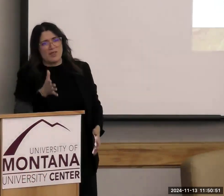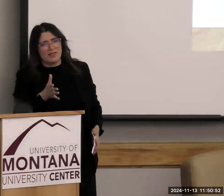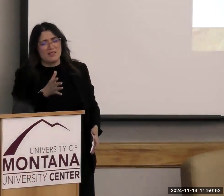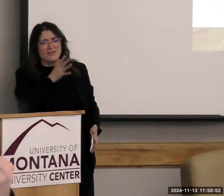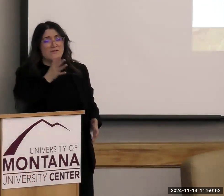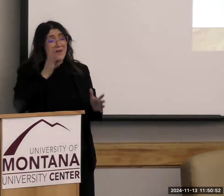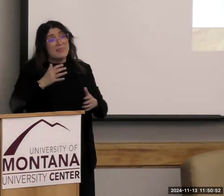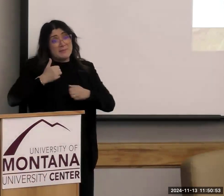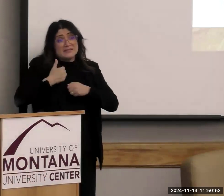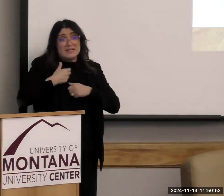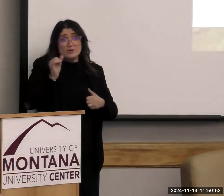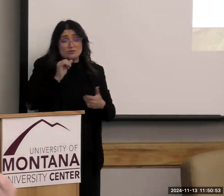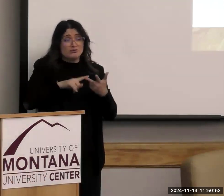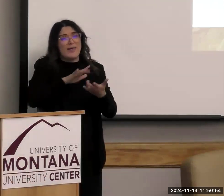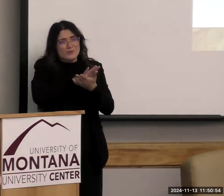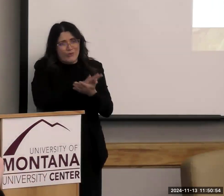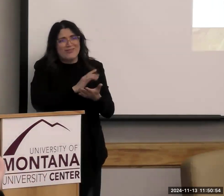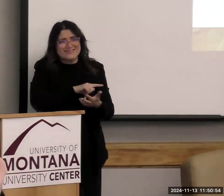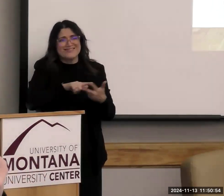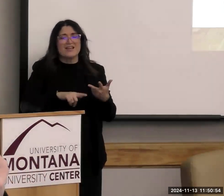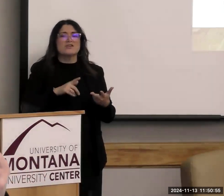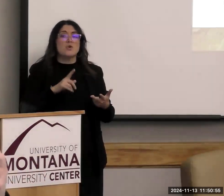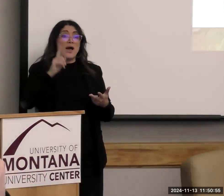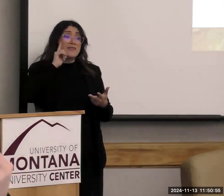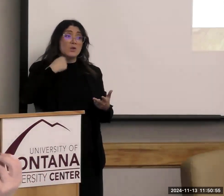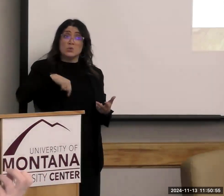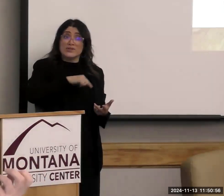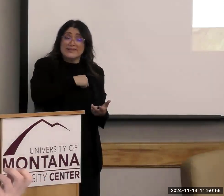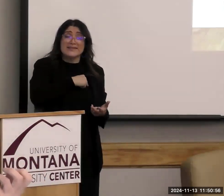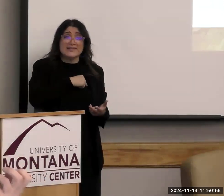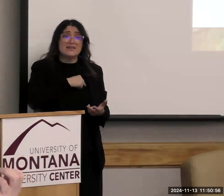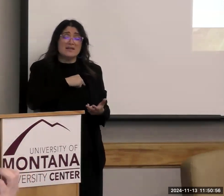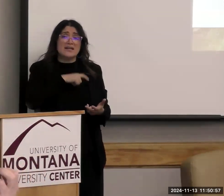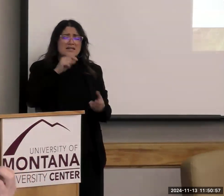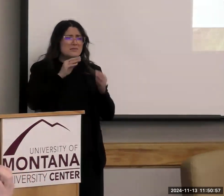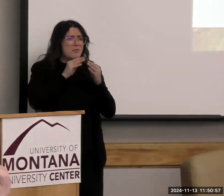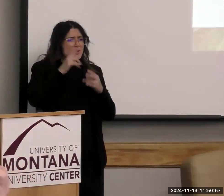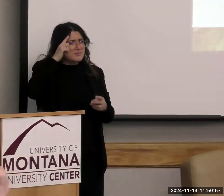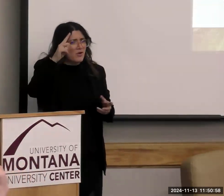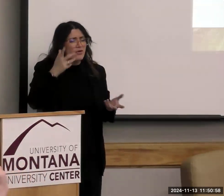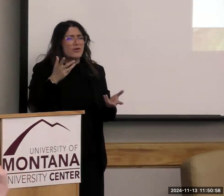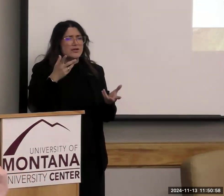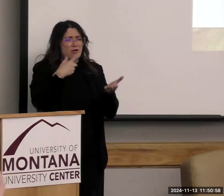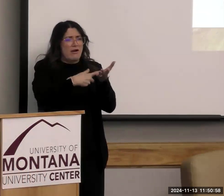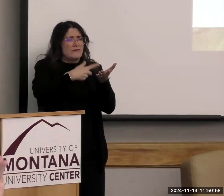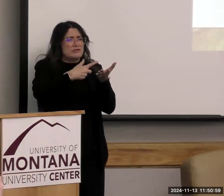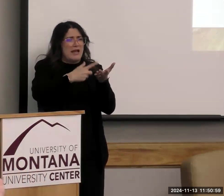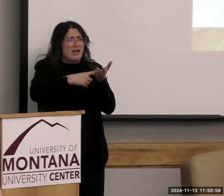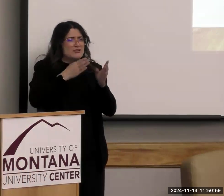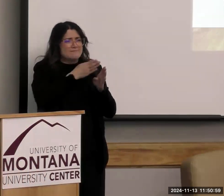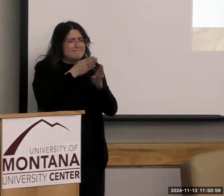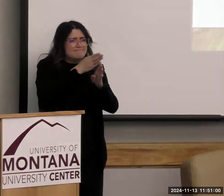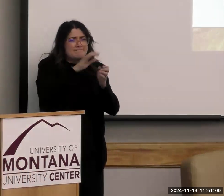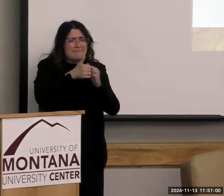the military, as well as the schools. So I think we have to get a little smarter in our conversations. There's